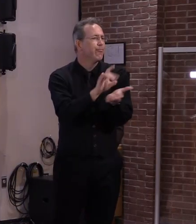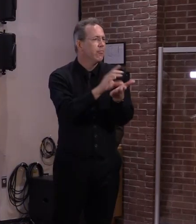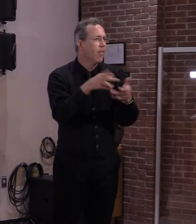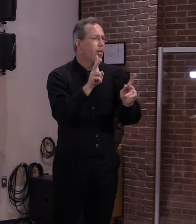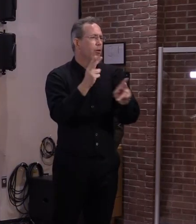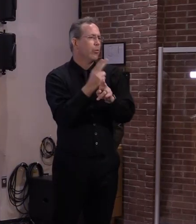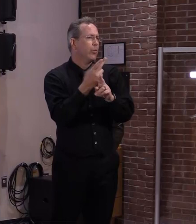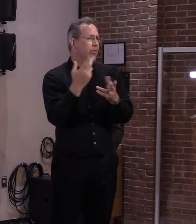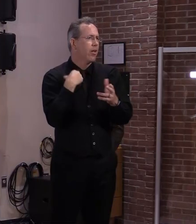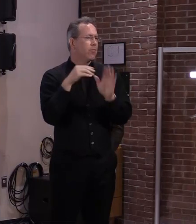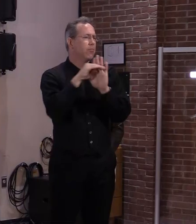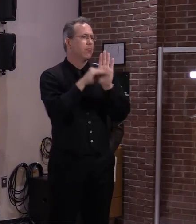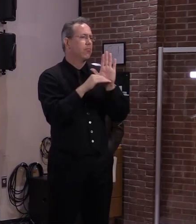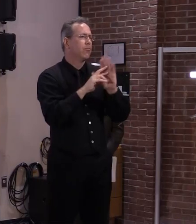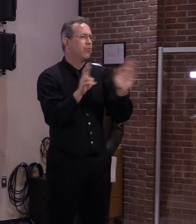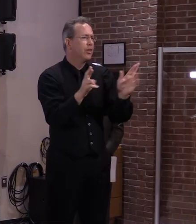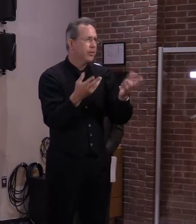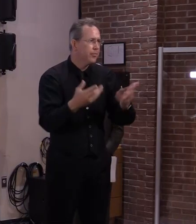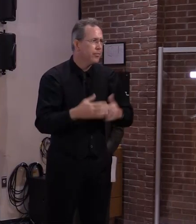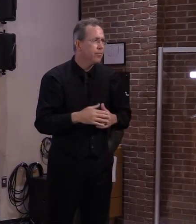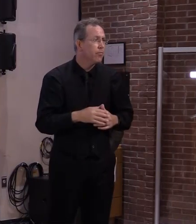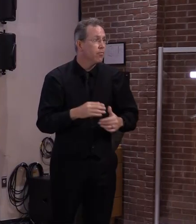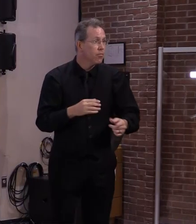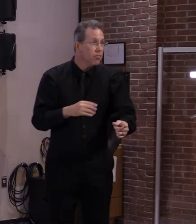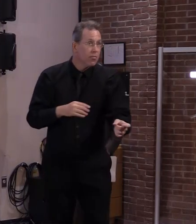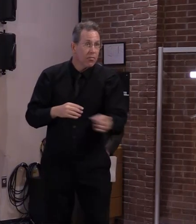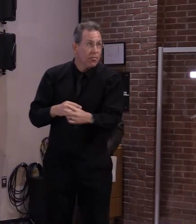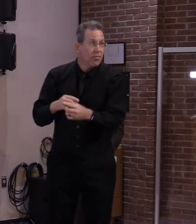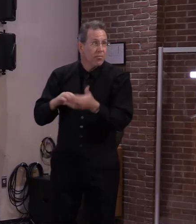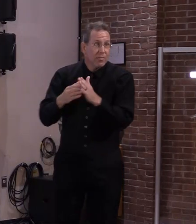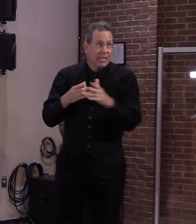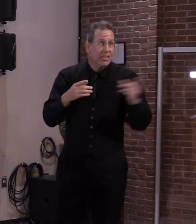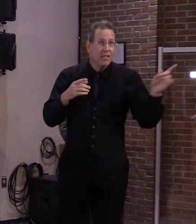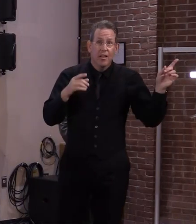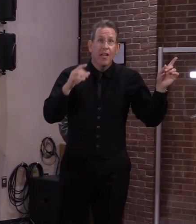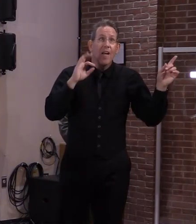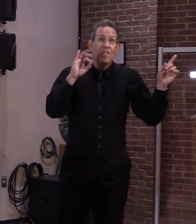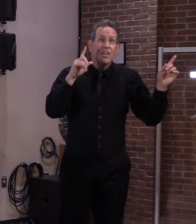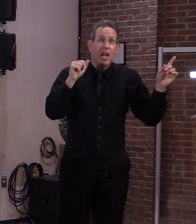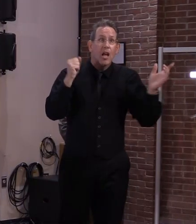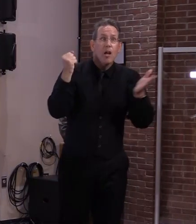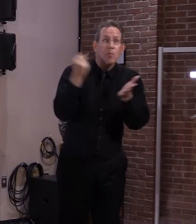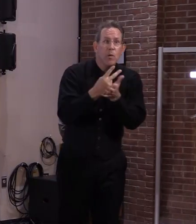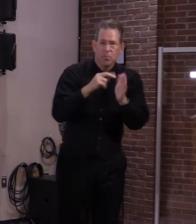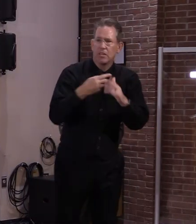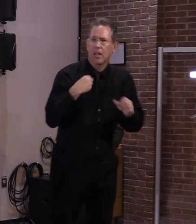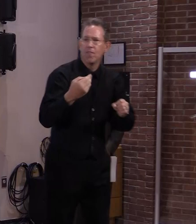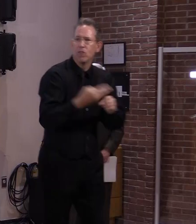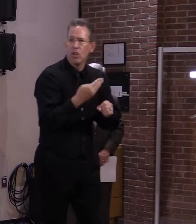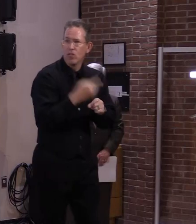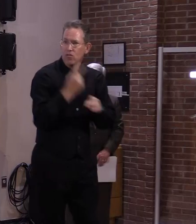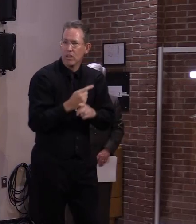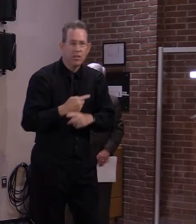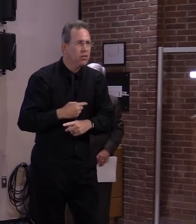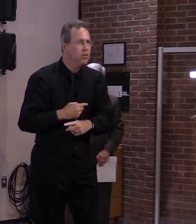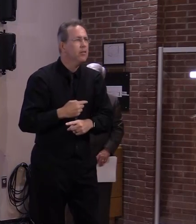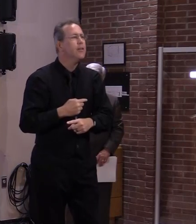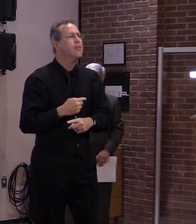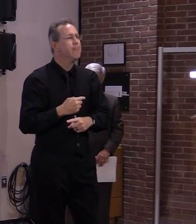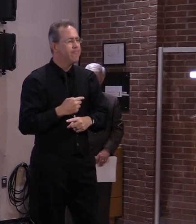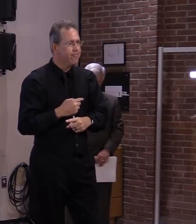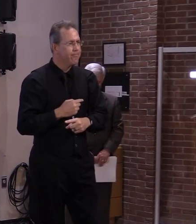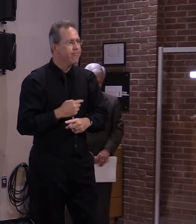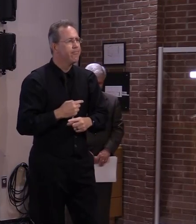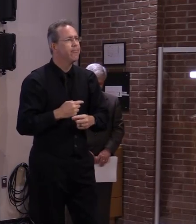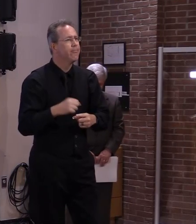the theory yes i mean i would say unless something changes in law i think that would be the theory okay well what about